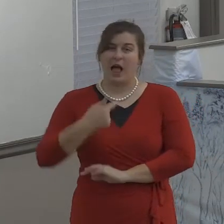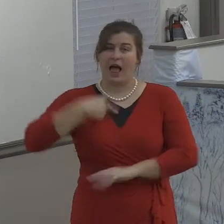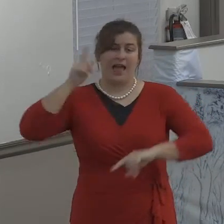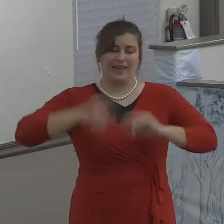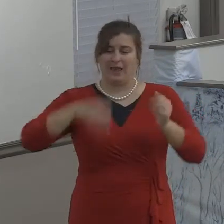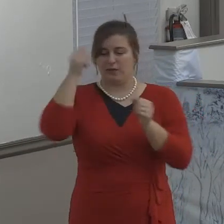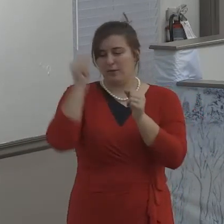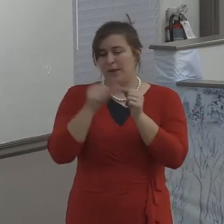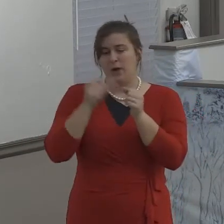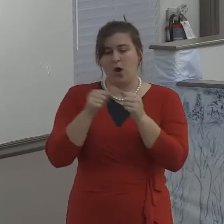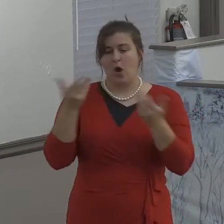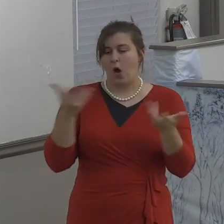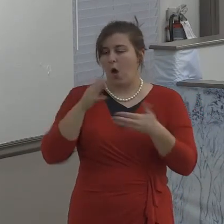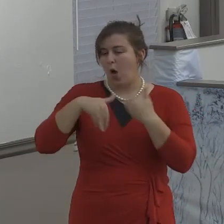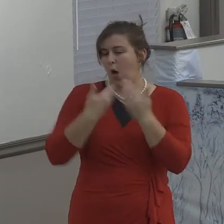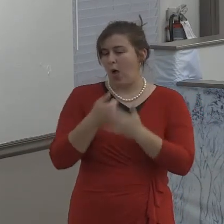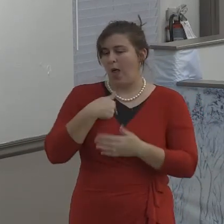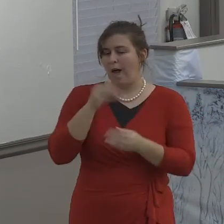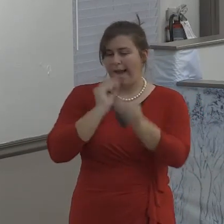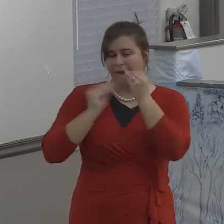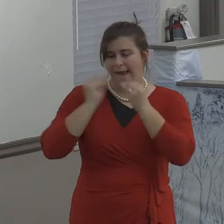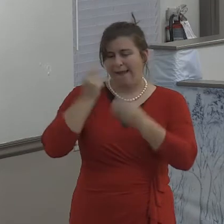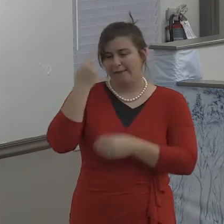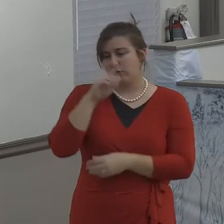Exaggerated threats are also common.